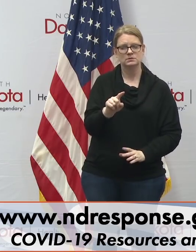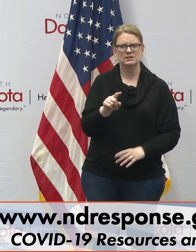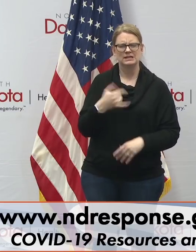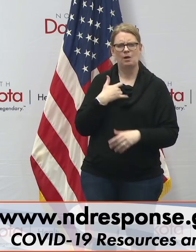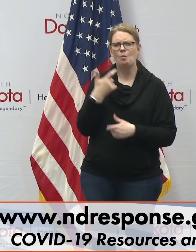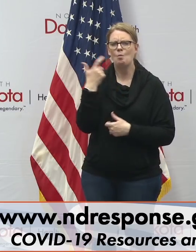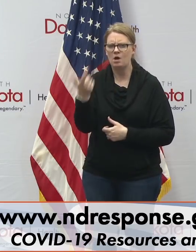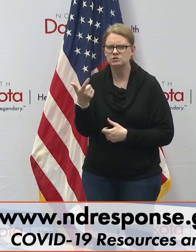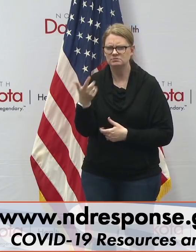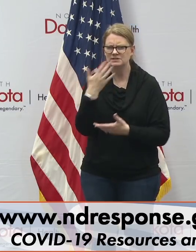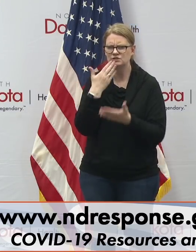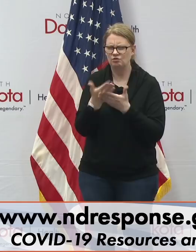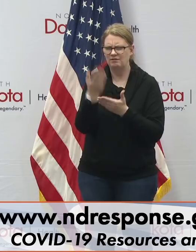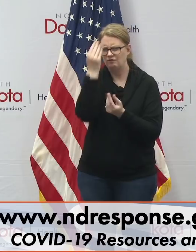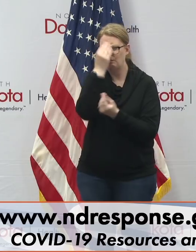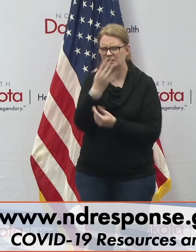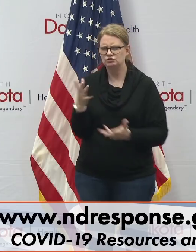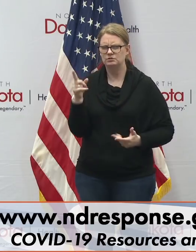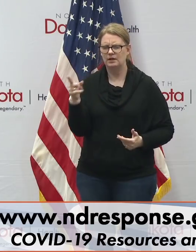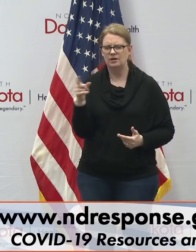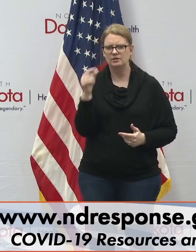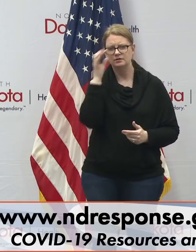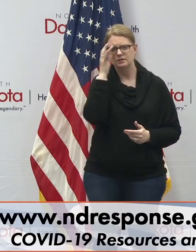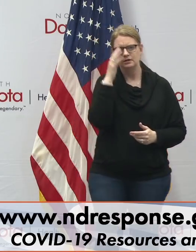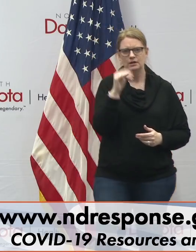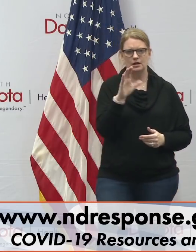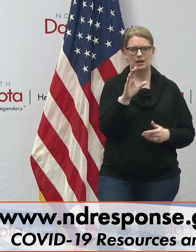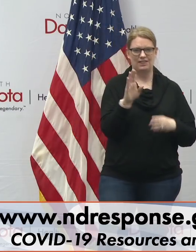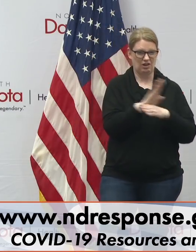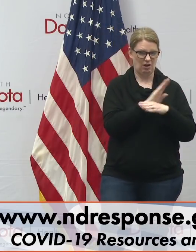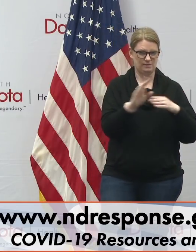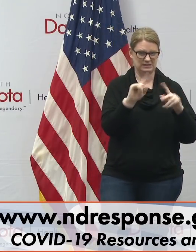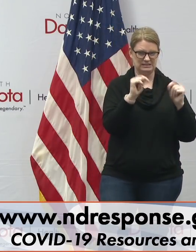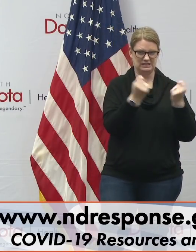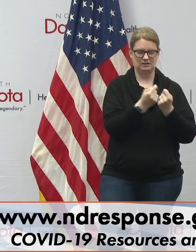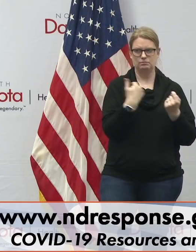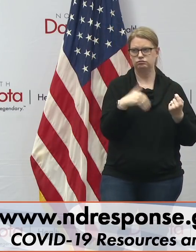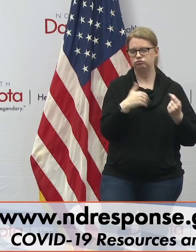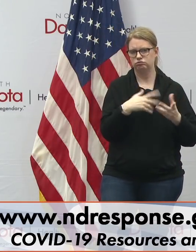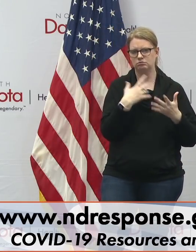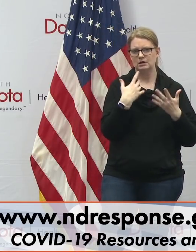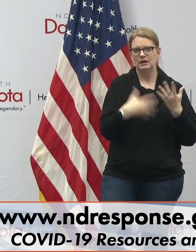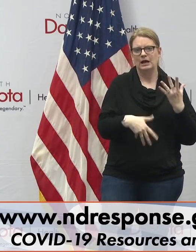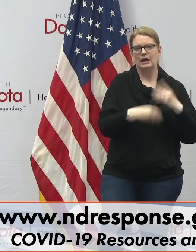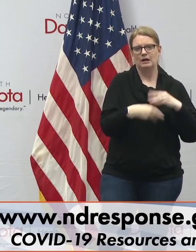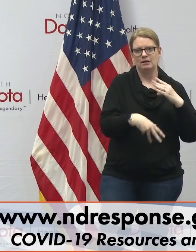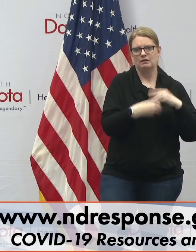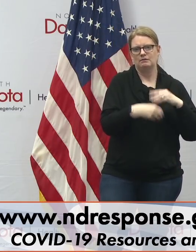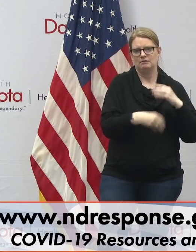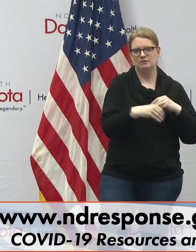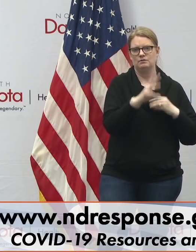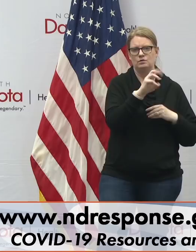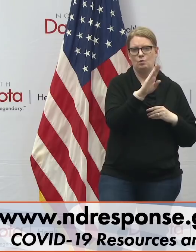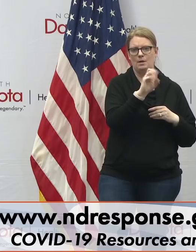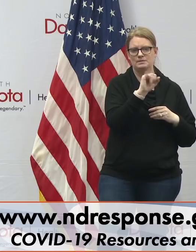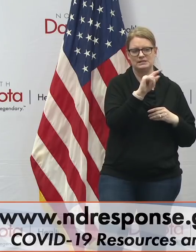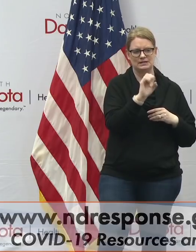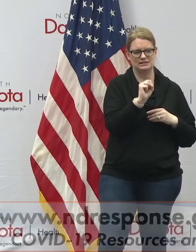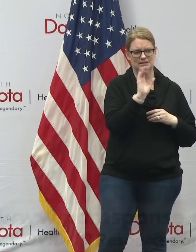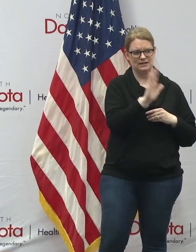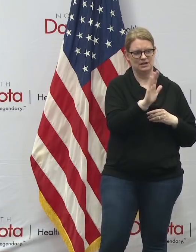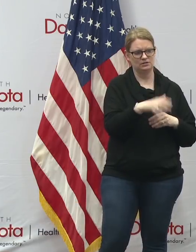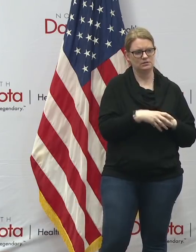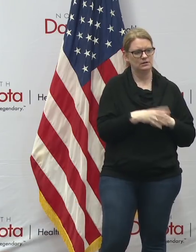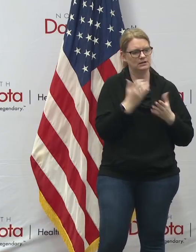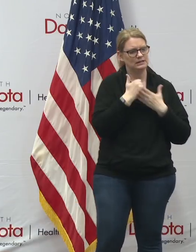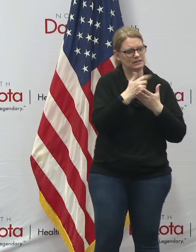there uh and the commerce team continues to provide constant updates to its website as well to